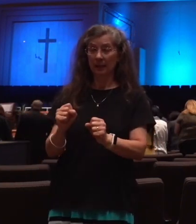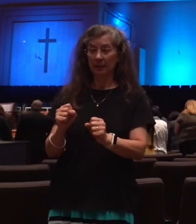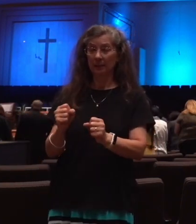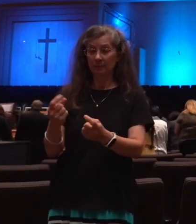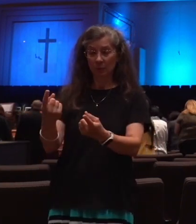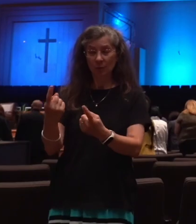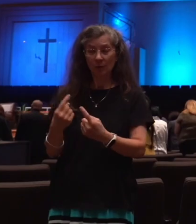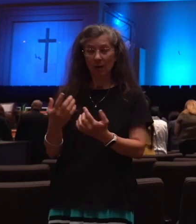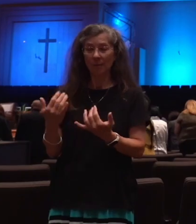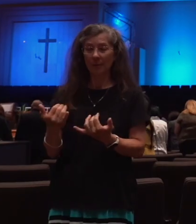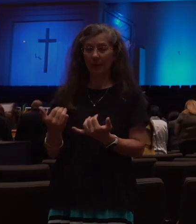piano plays.